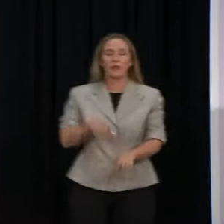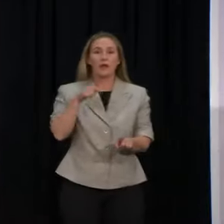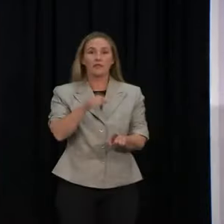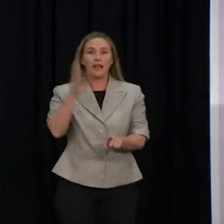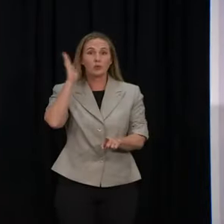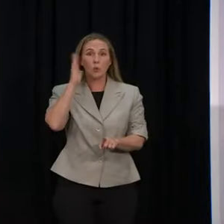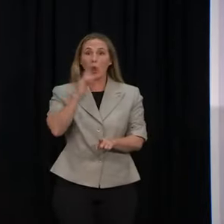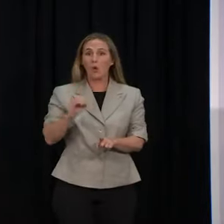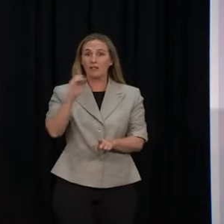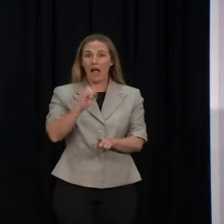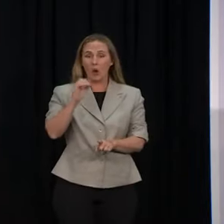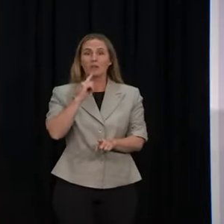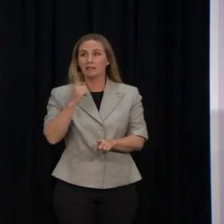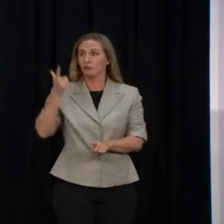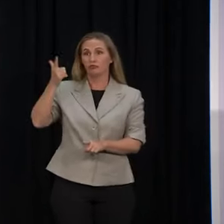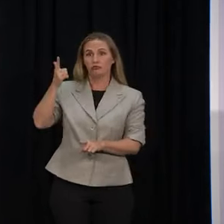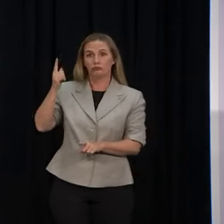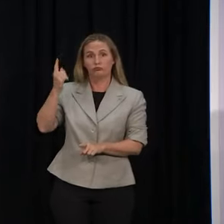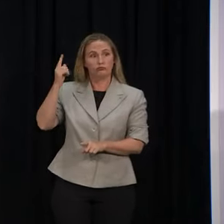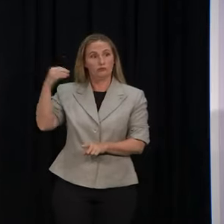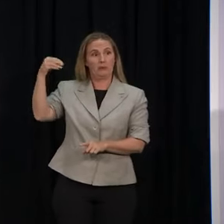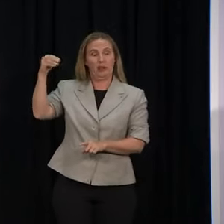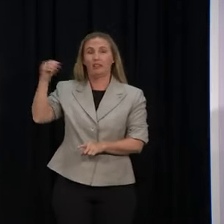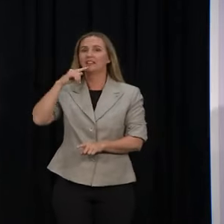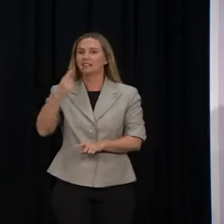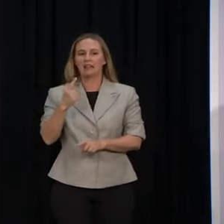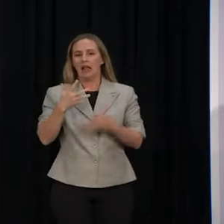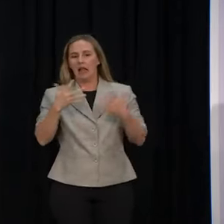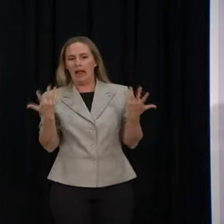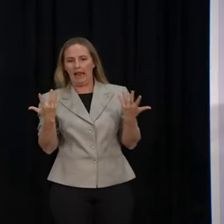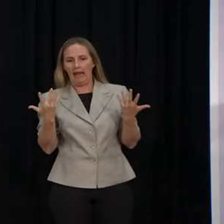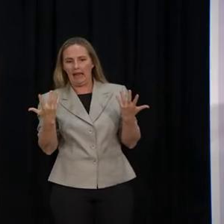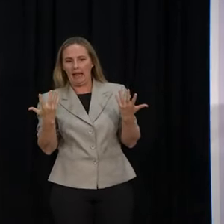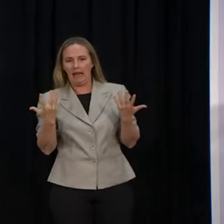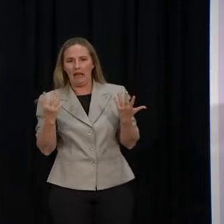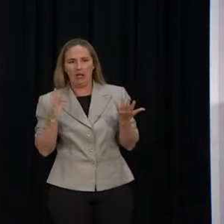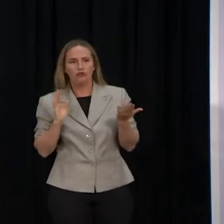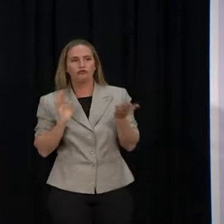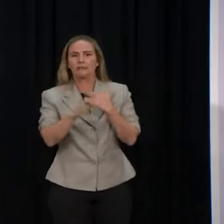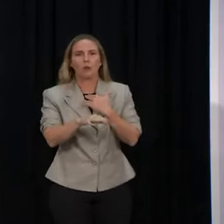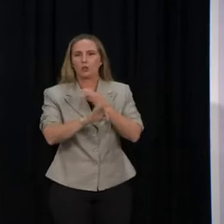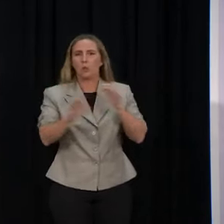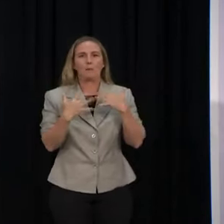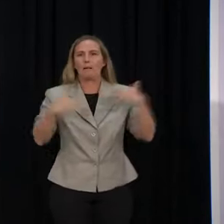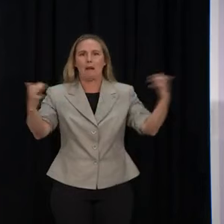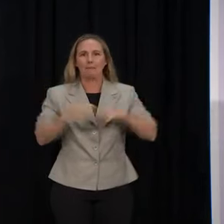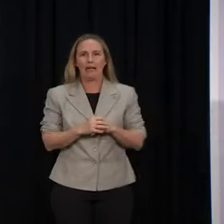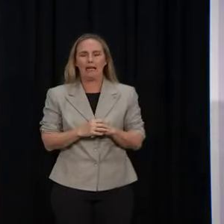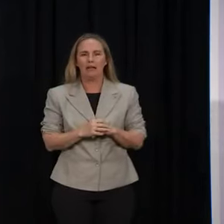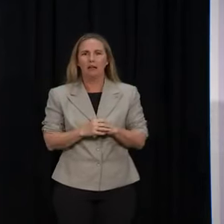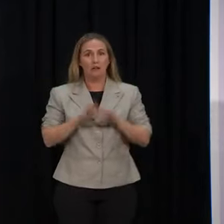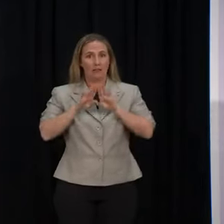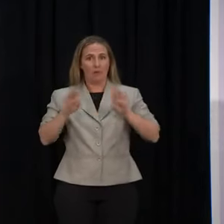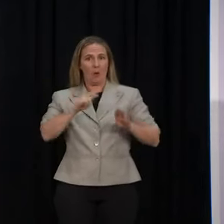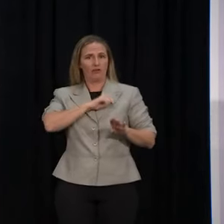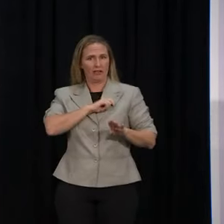and that any disciplinary actions won't be made public. There are calls for some type of public response. I thought that it had been publicly reported,